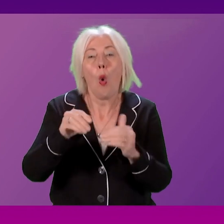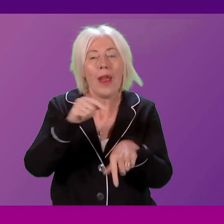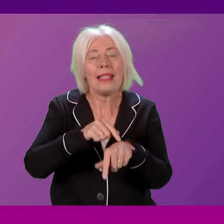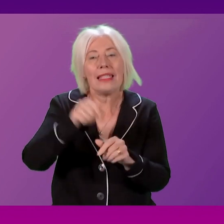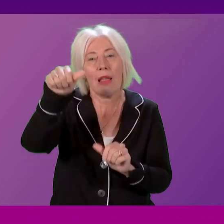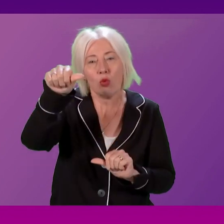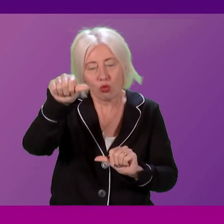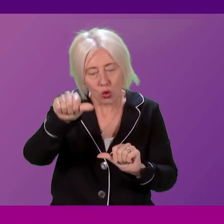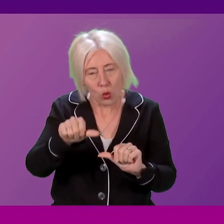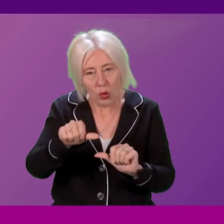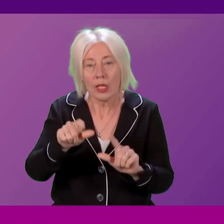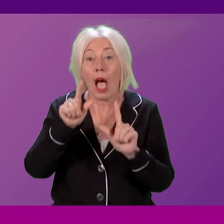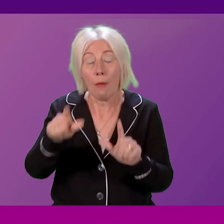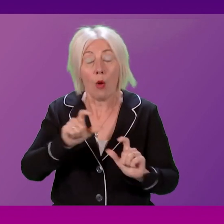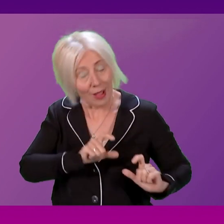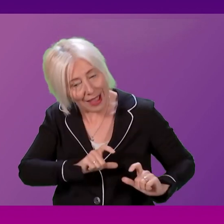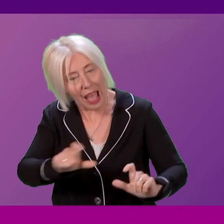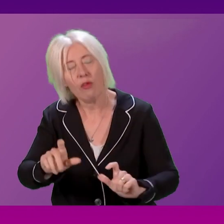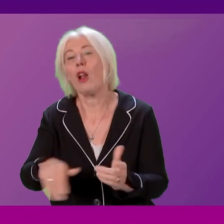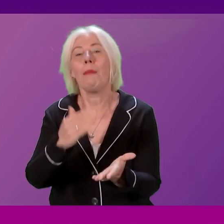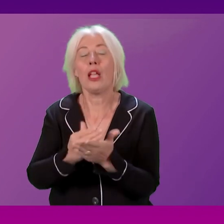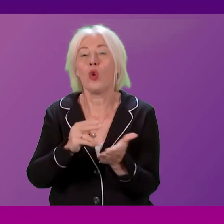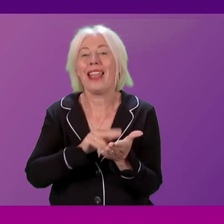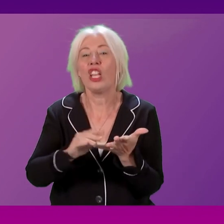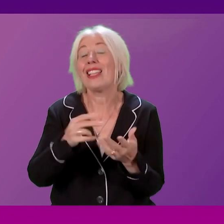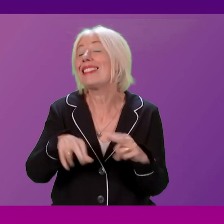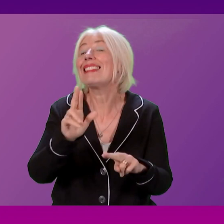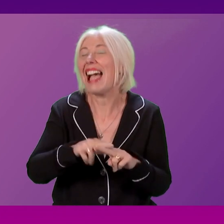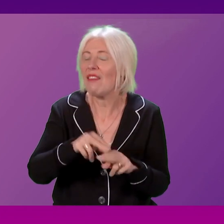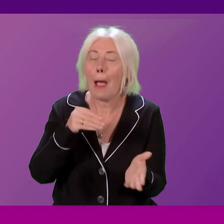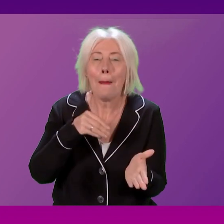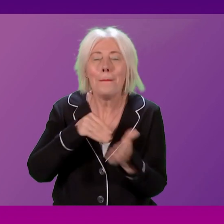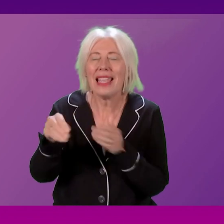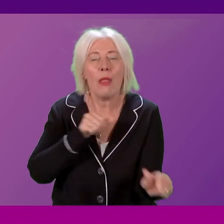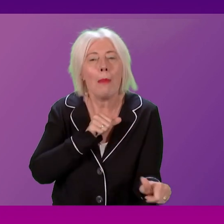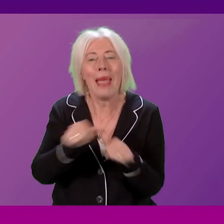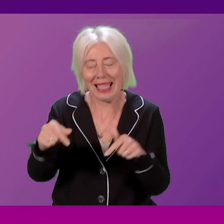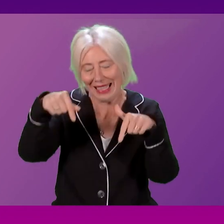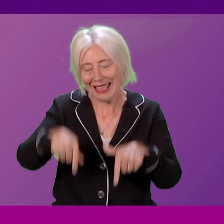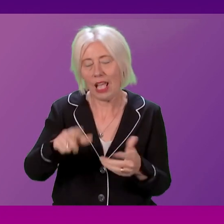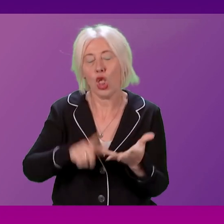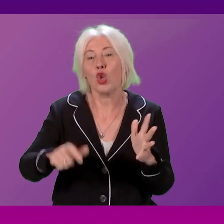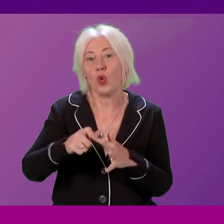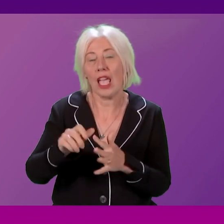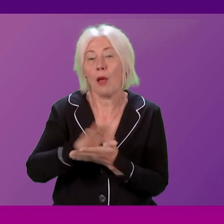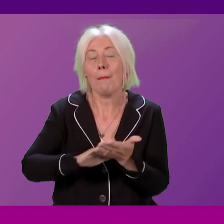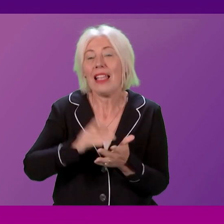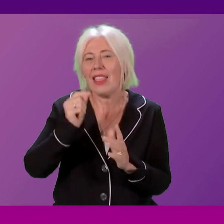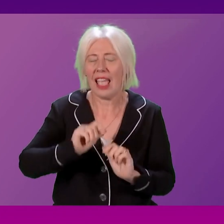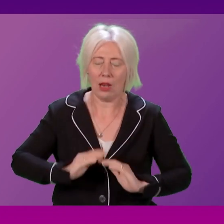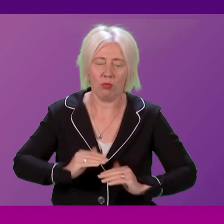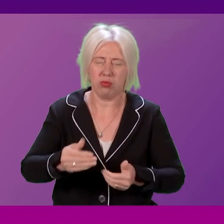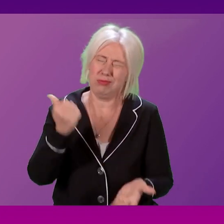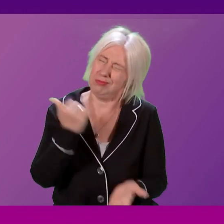continue to do is make sure that our NHS staff are the best paid in the UK so they continue to provide the excellent